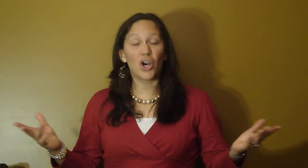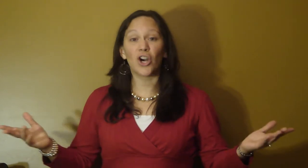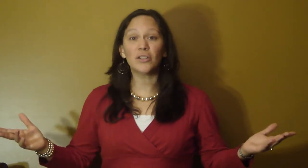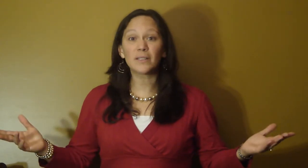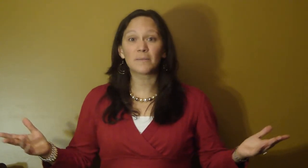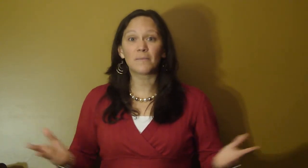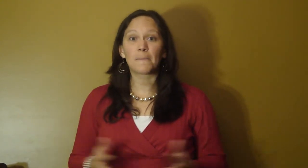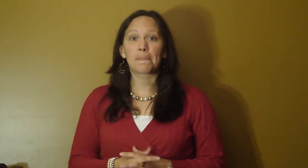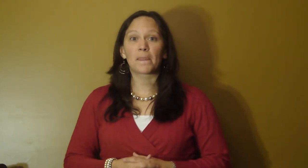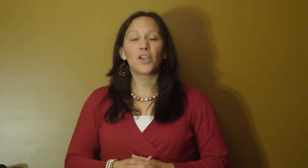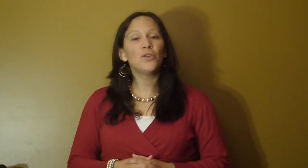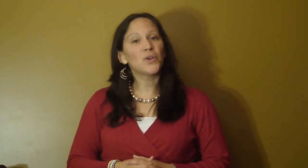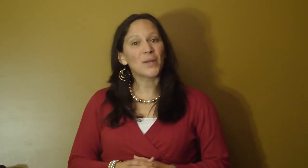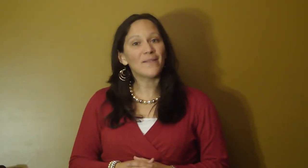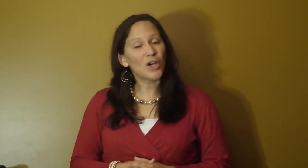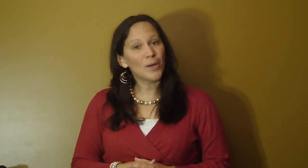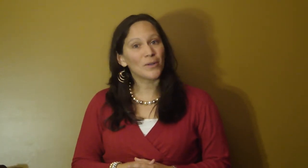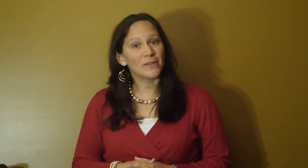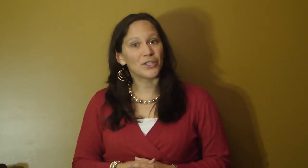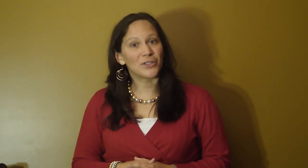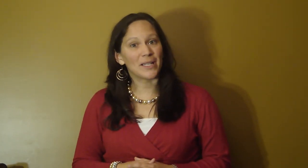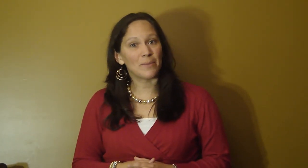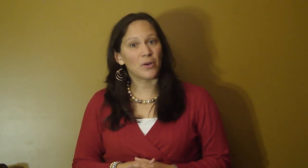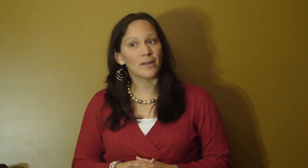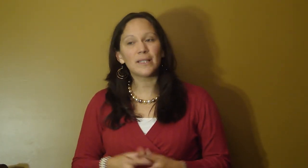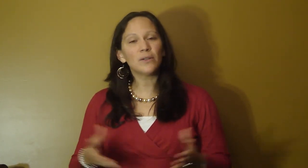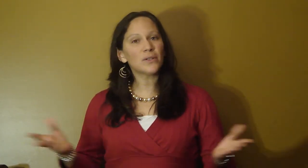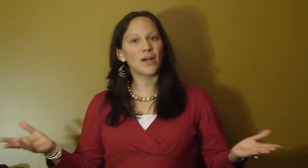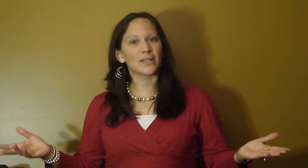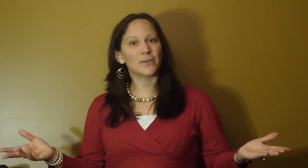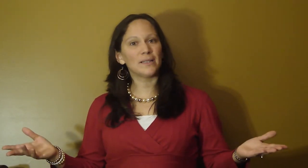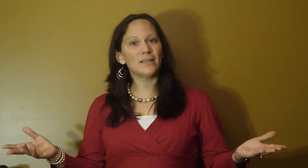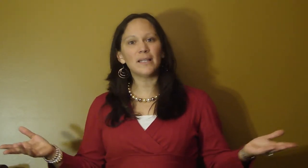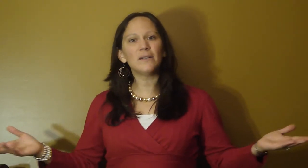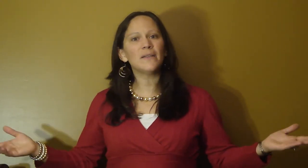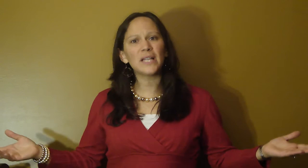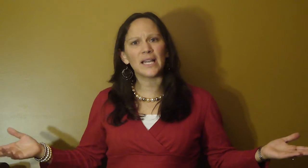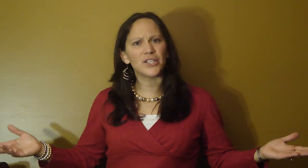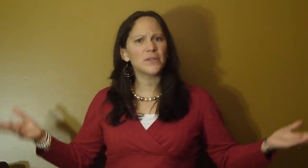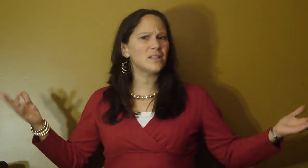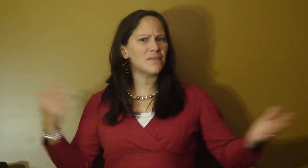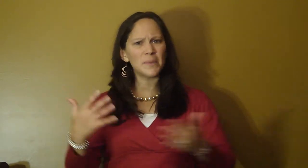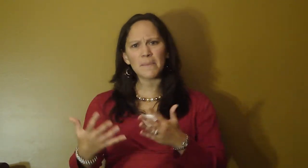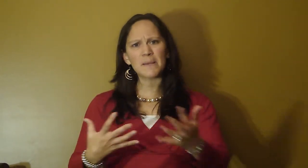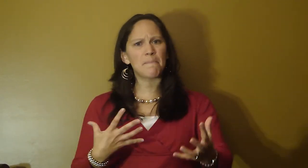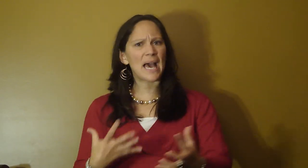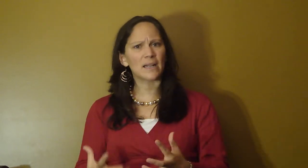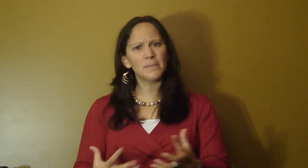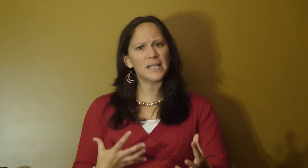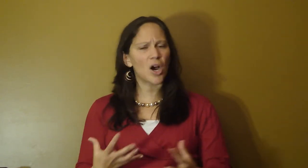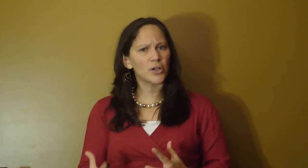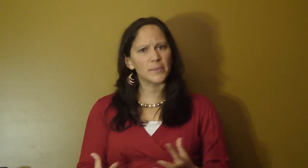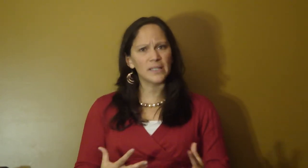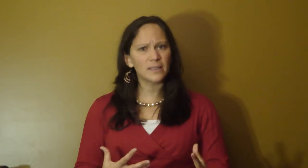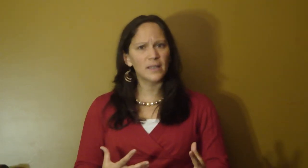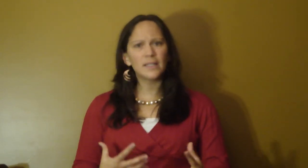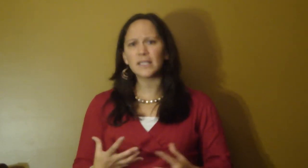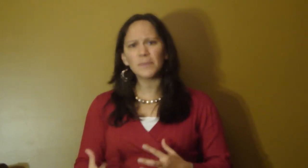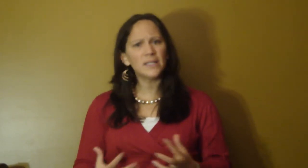Cars. You don't have car privileges anymore. See, those are consequences. They don't have to hate you. doesn't have to be a big battle, a big argument. Discipline